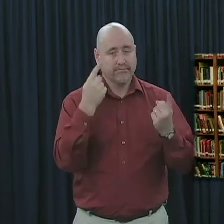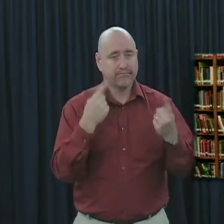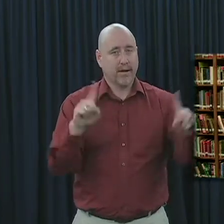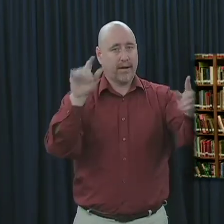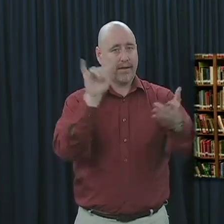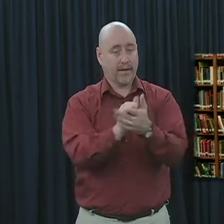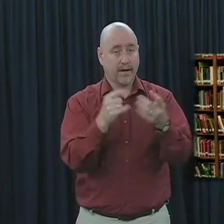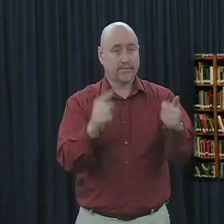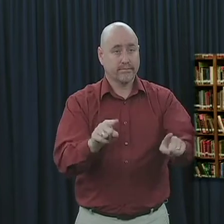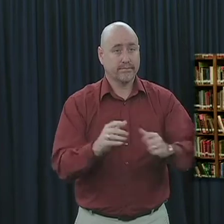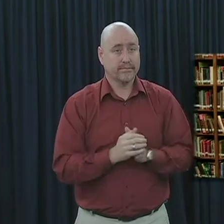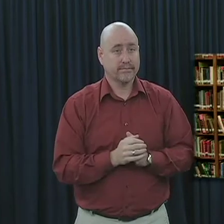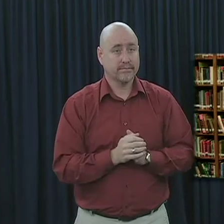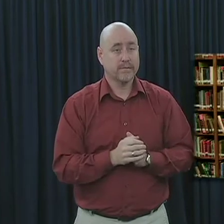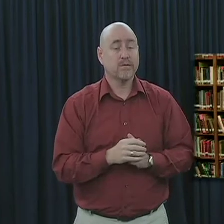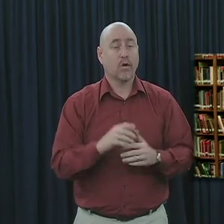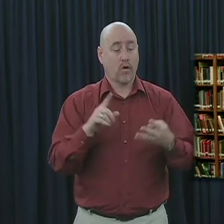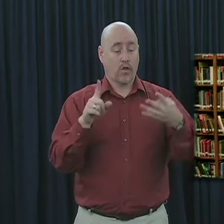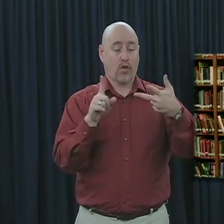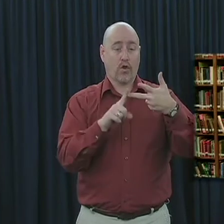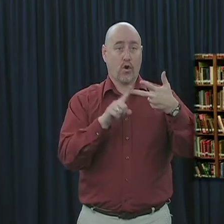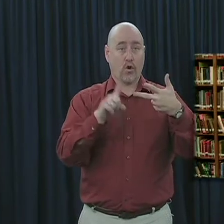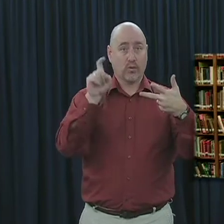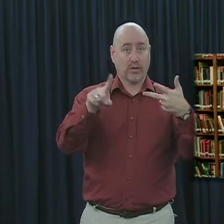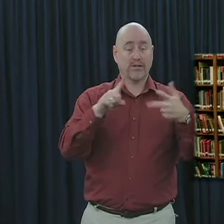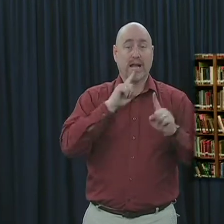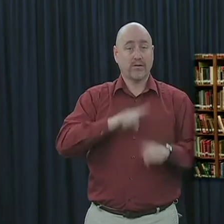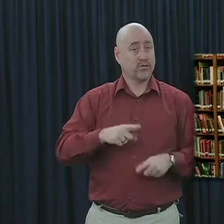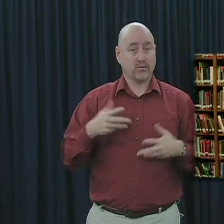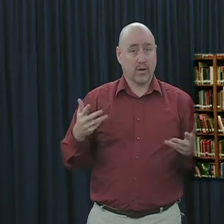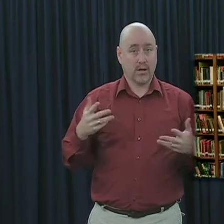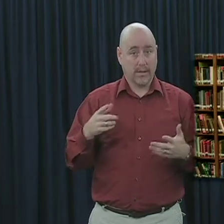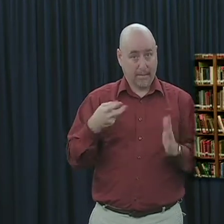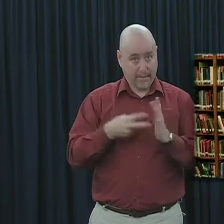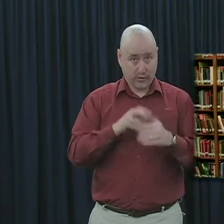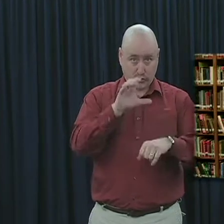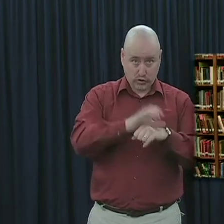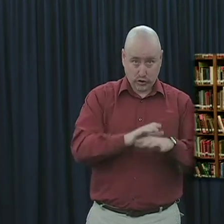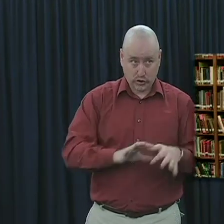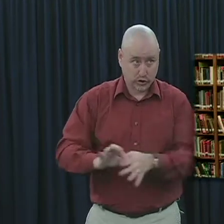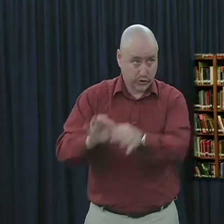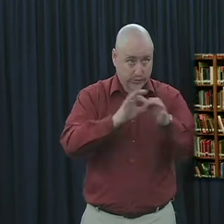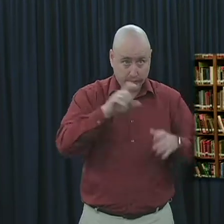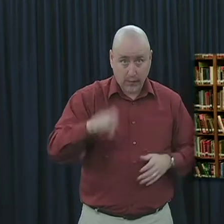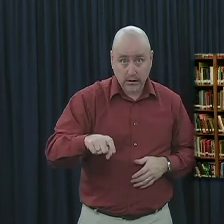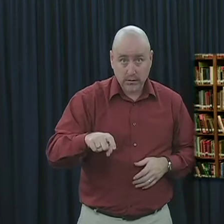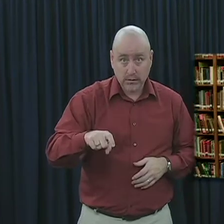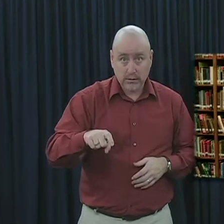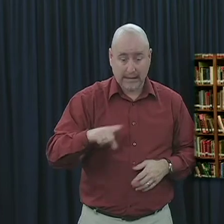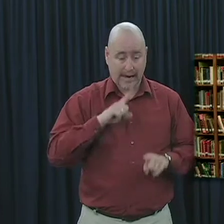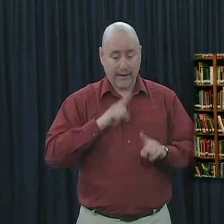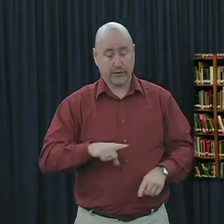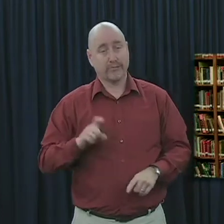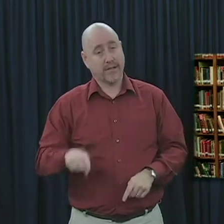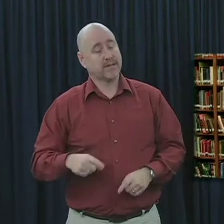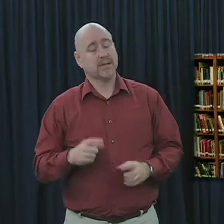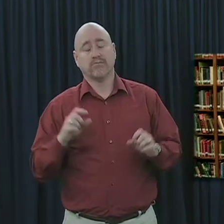make this possible. So in answering our third major question, must the church be unified? We have to answer with a